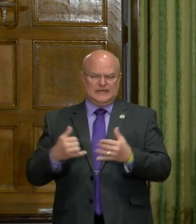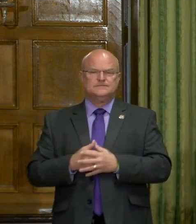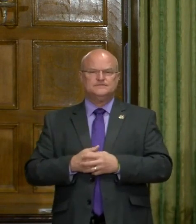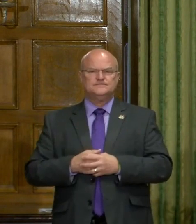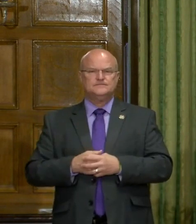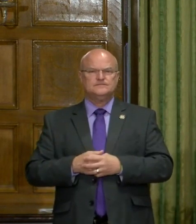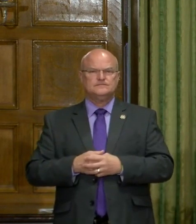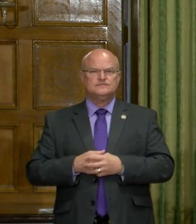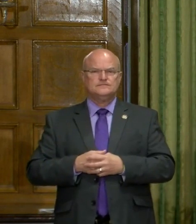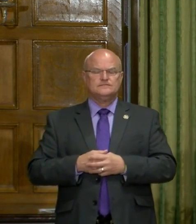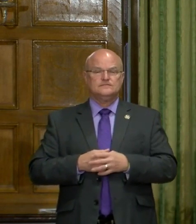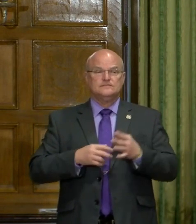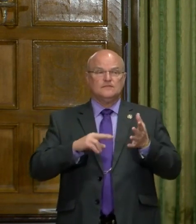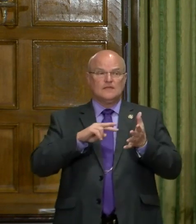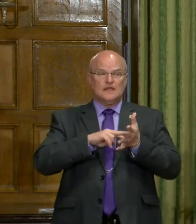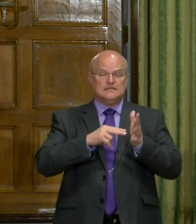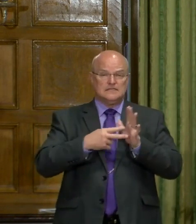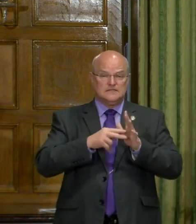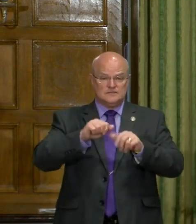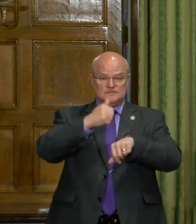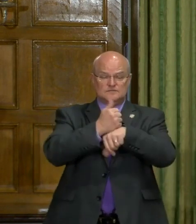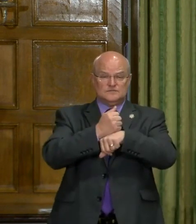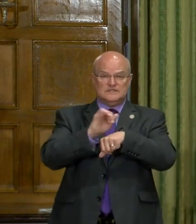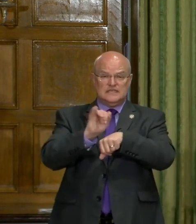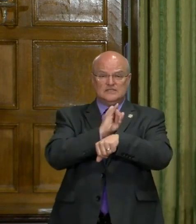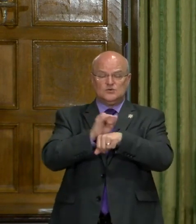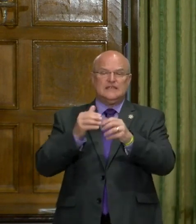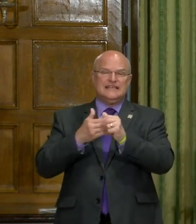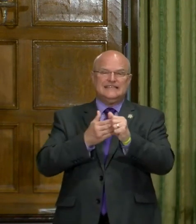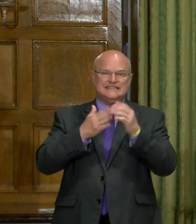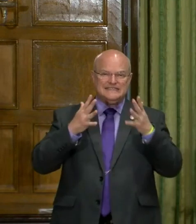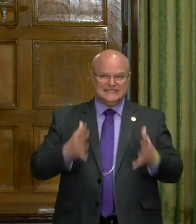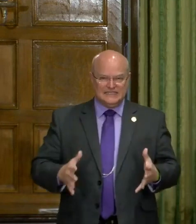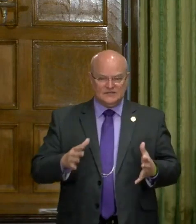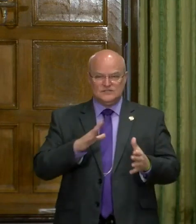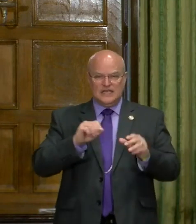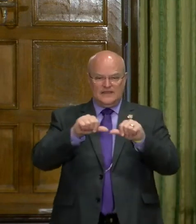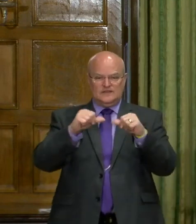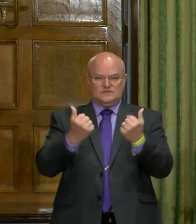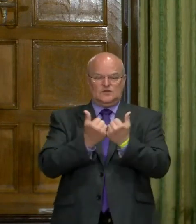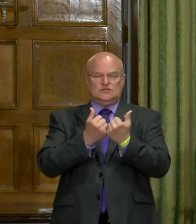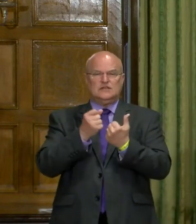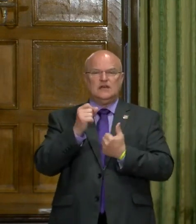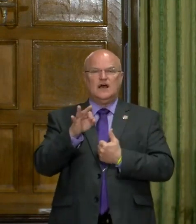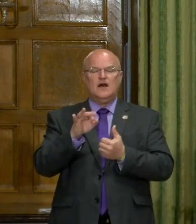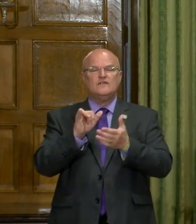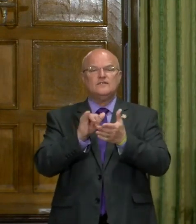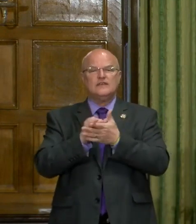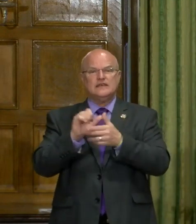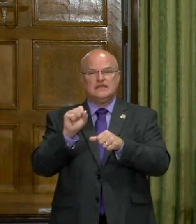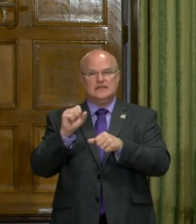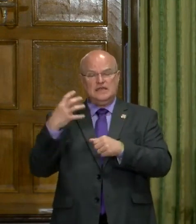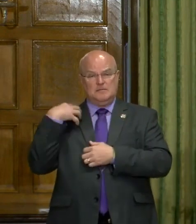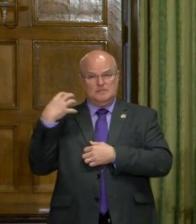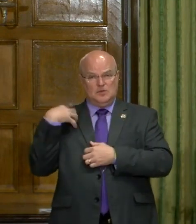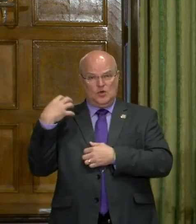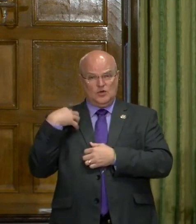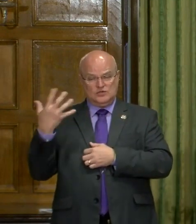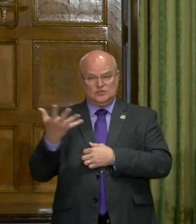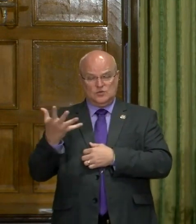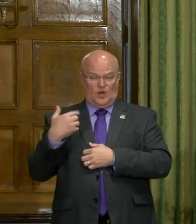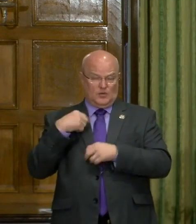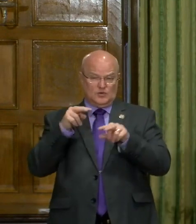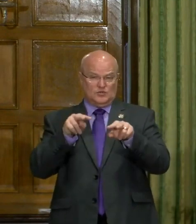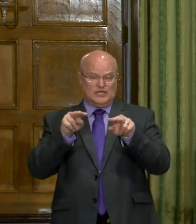Well, it was intentionally to put in the industry leaders and the associations of the, of the employers is